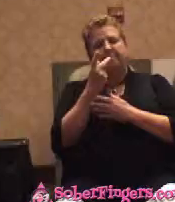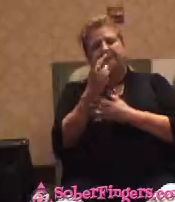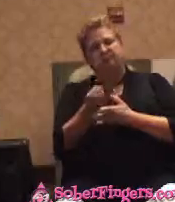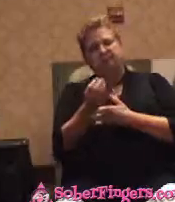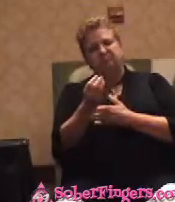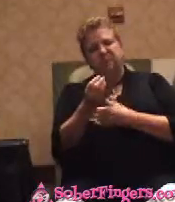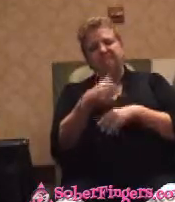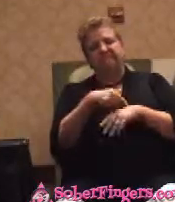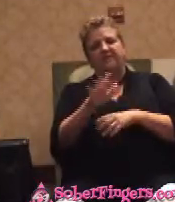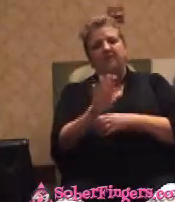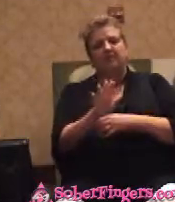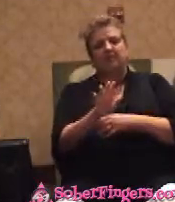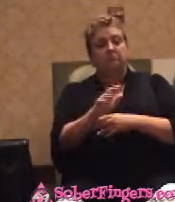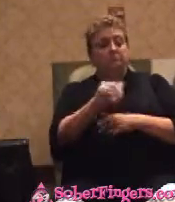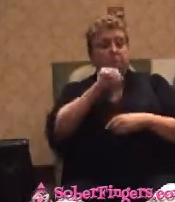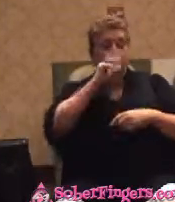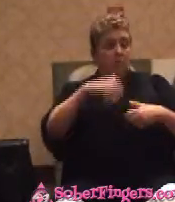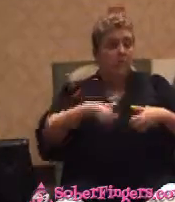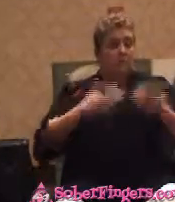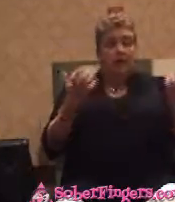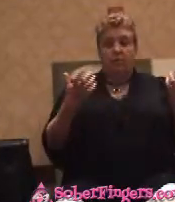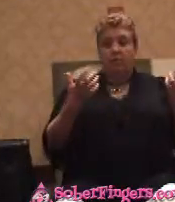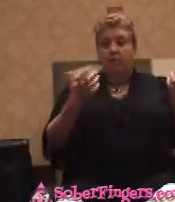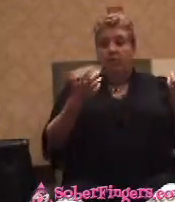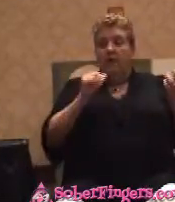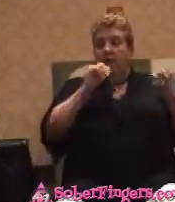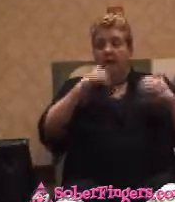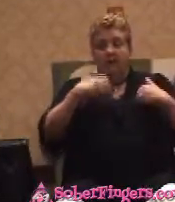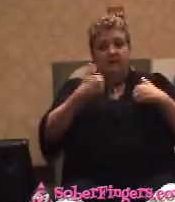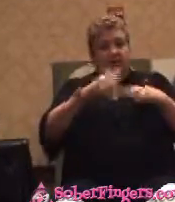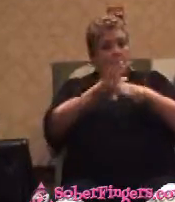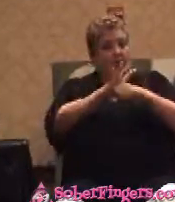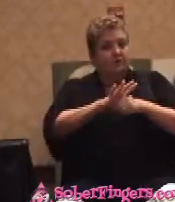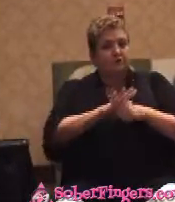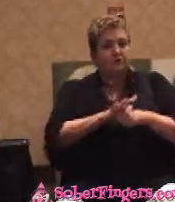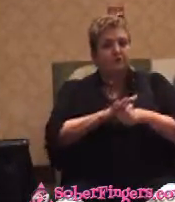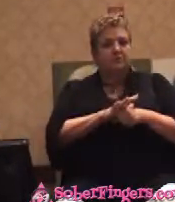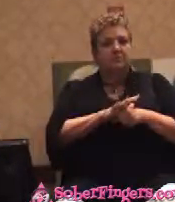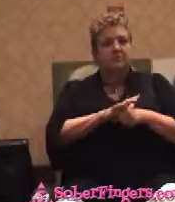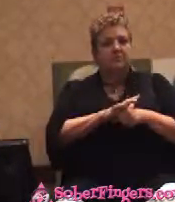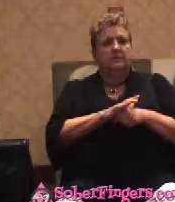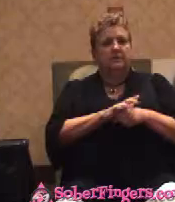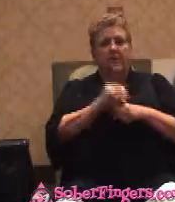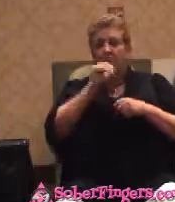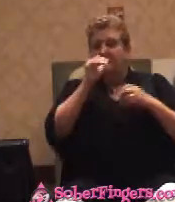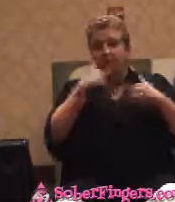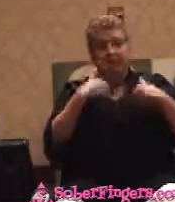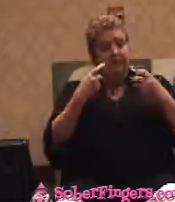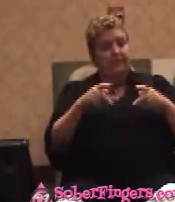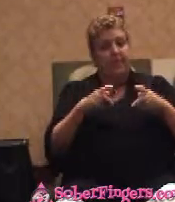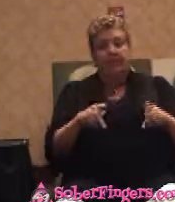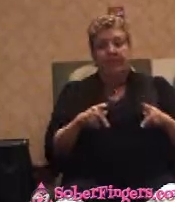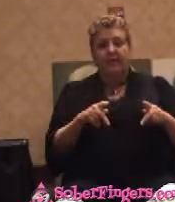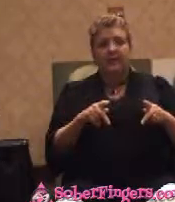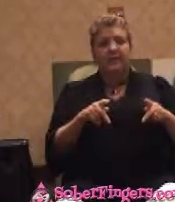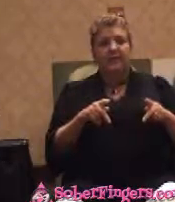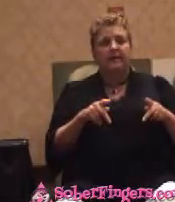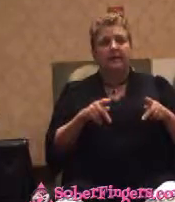I wasn't angry. I didn't have any pressure. I wasn't having a party. But it was just a day.